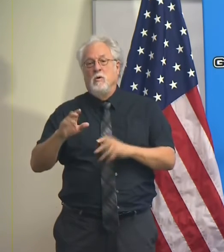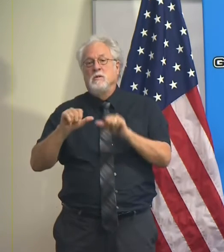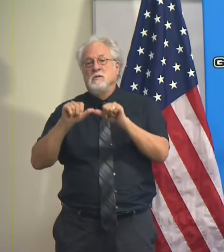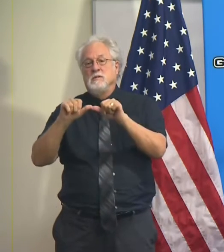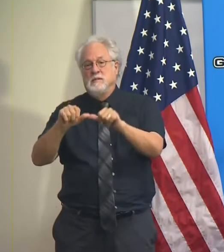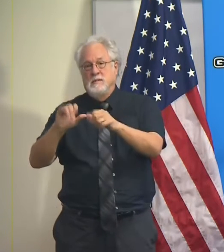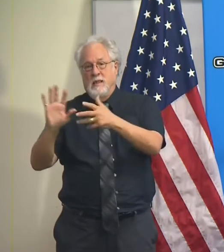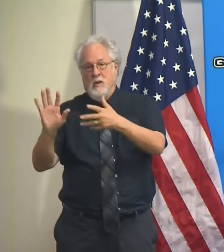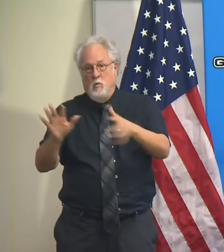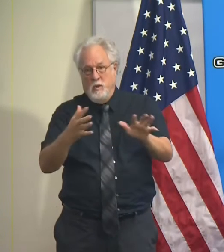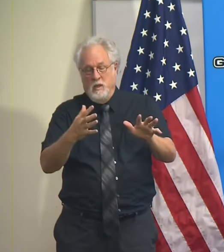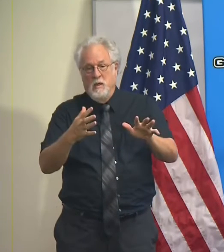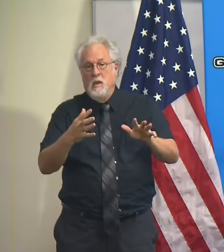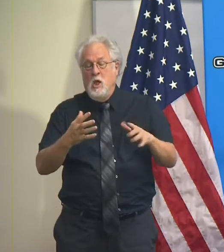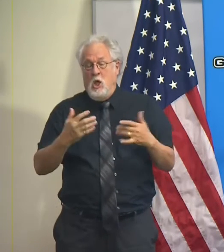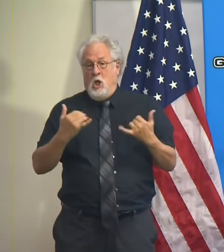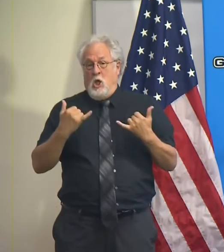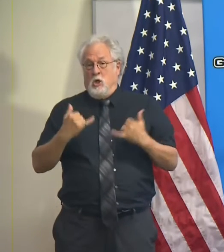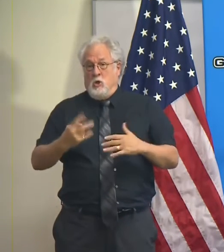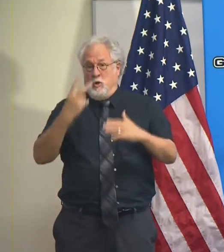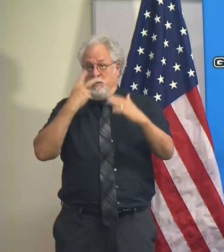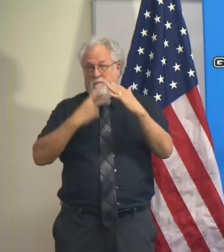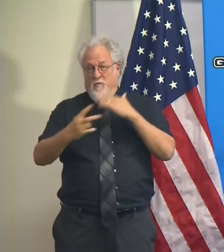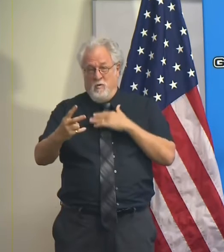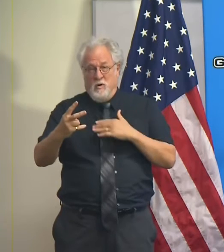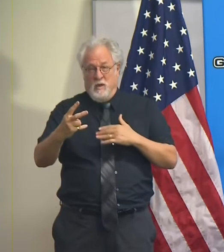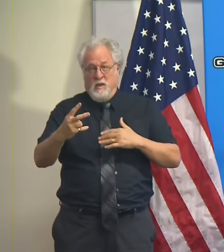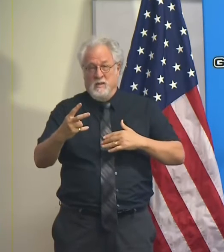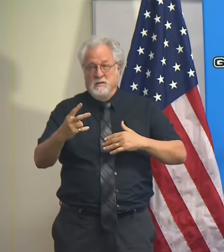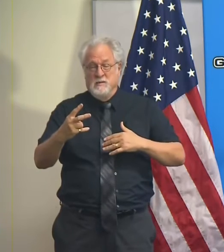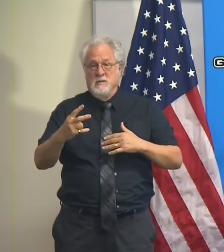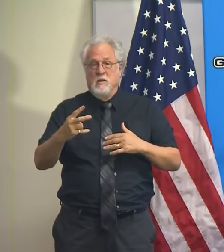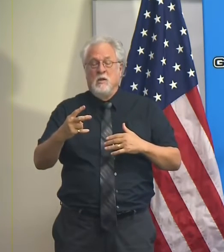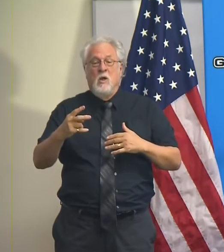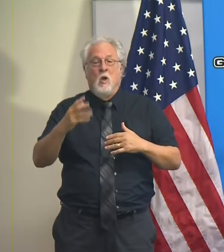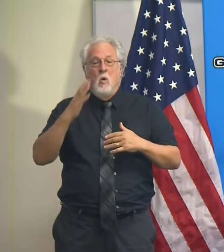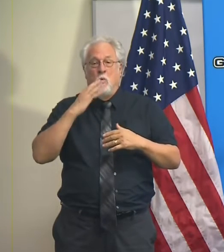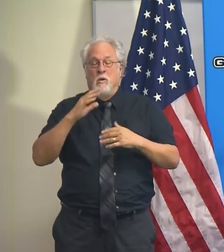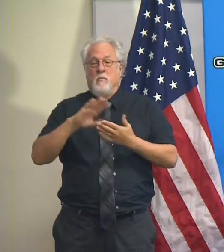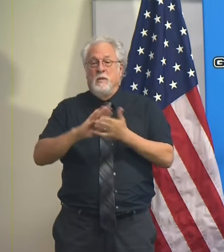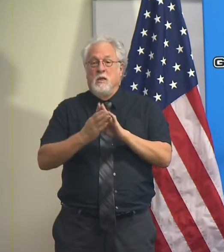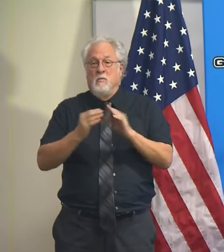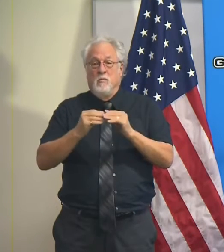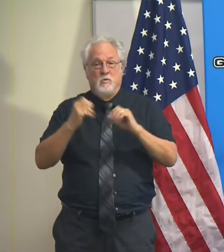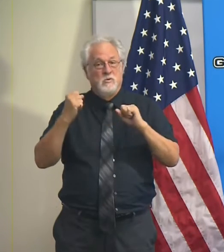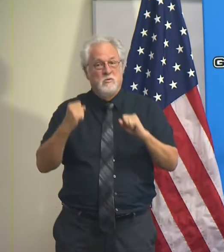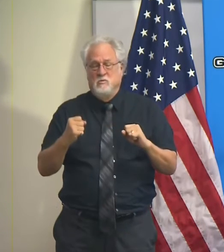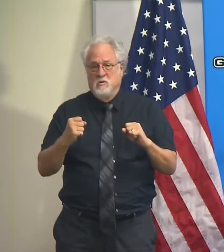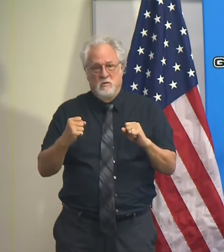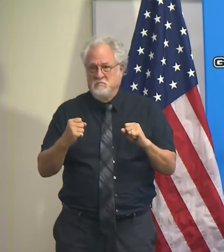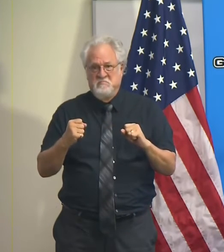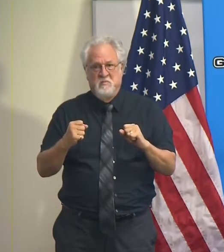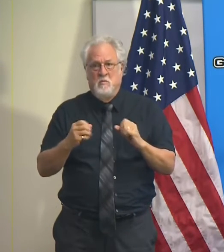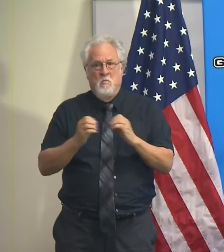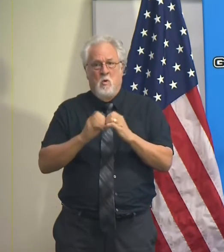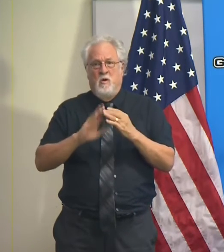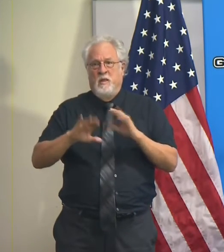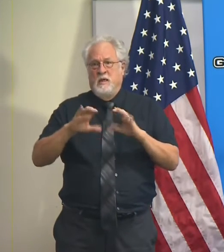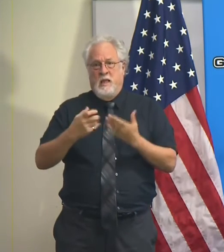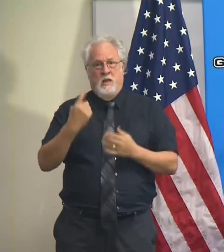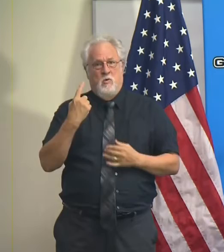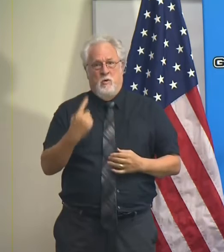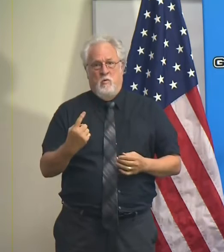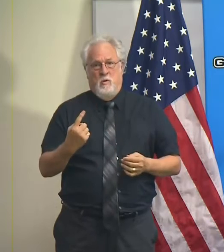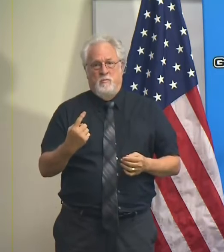I don't believe that the current forecast anticipates that the storm will strengthen beyond the category one.